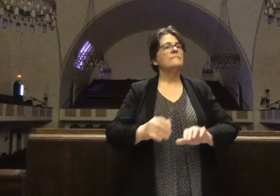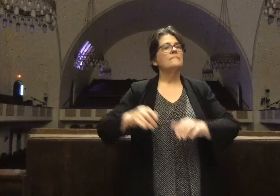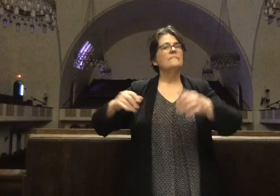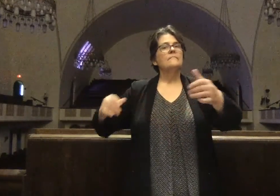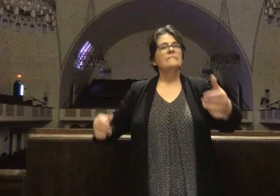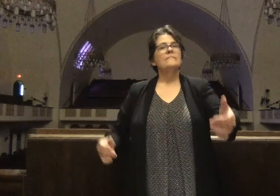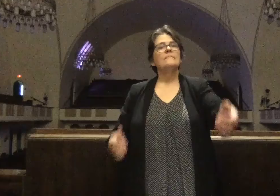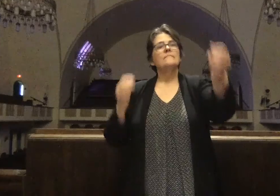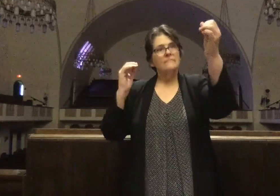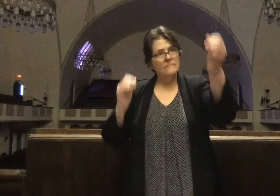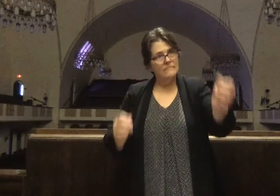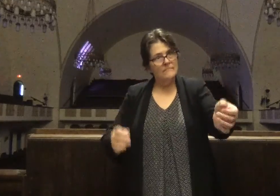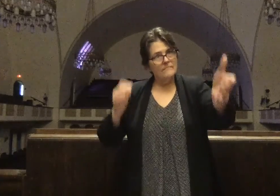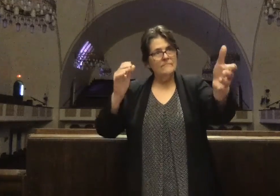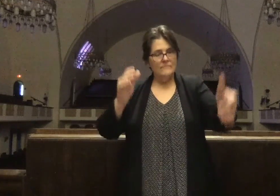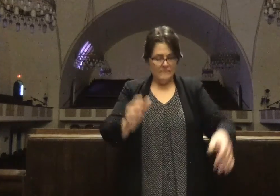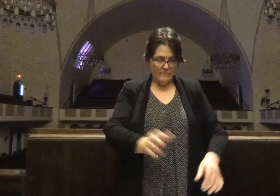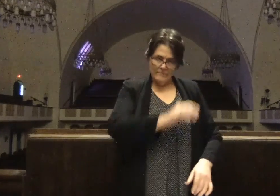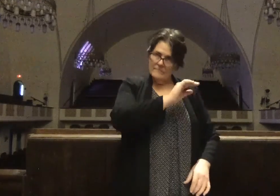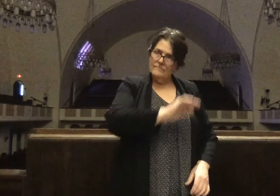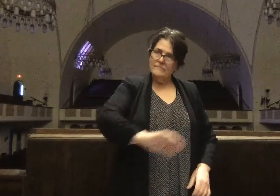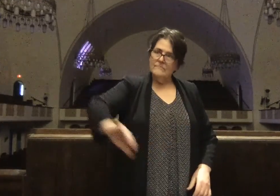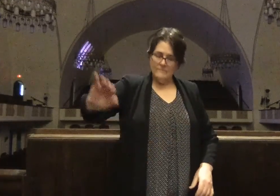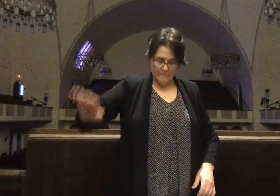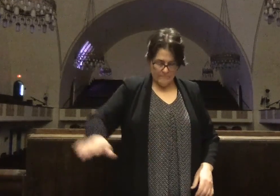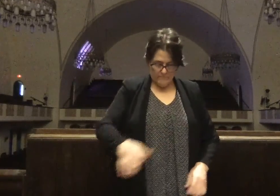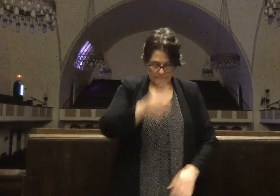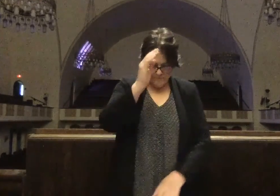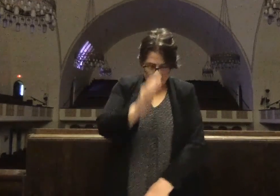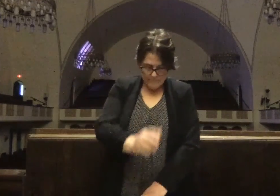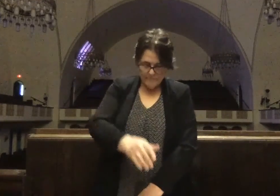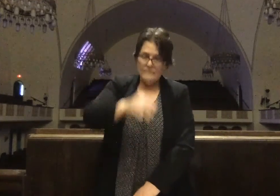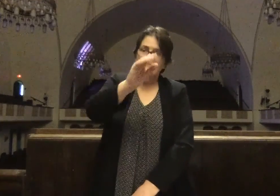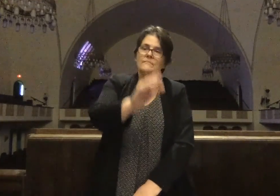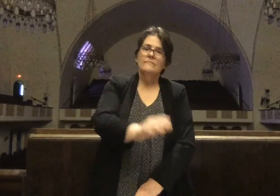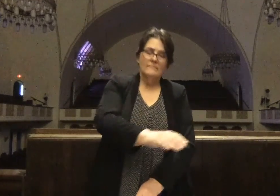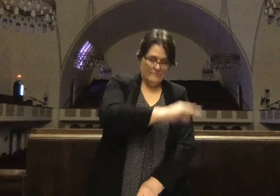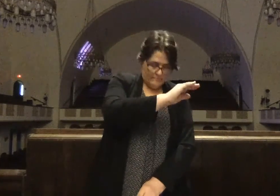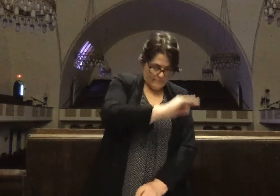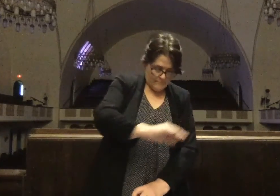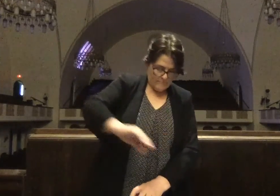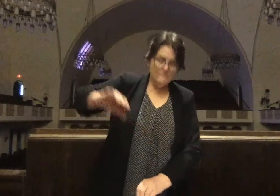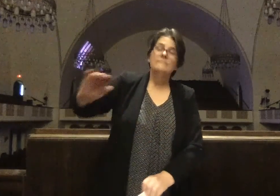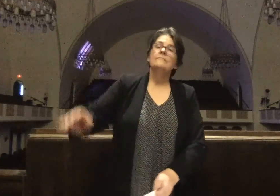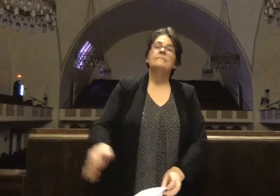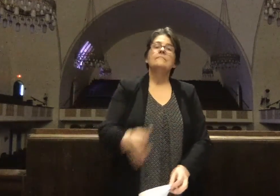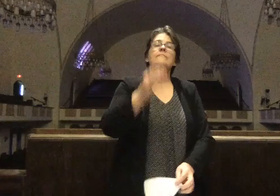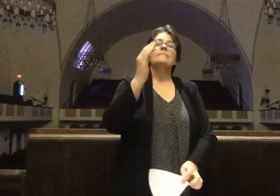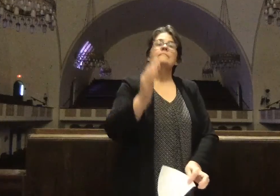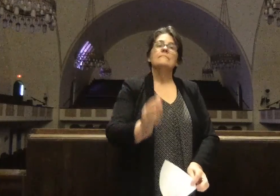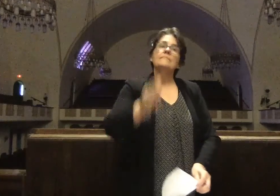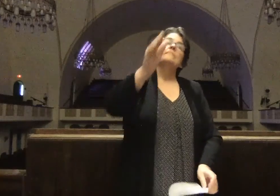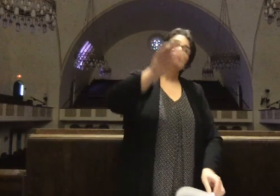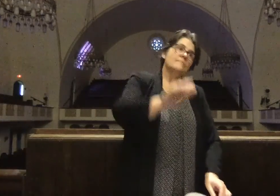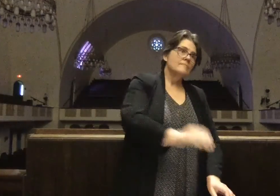As the smoke forms a sky from afar